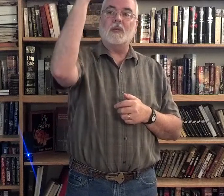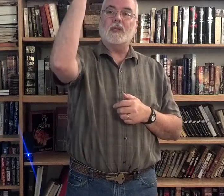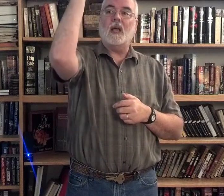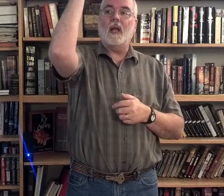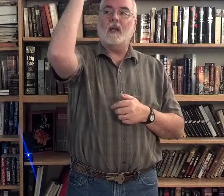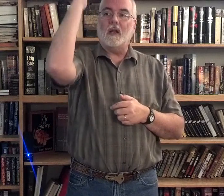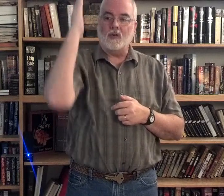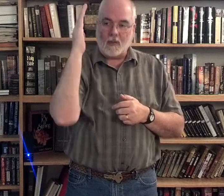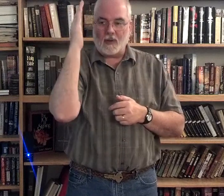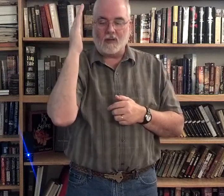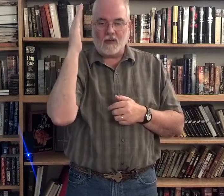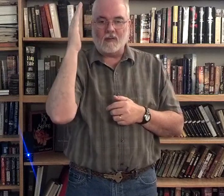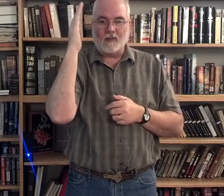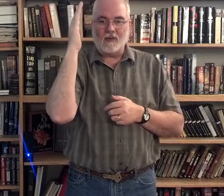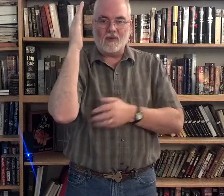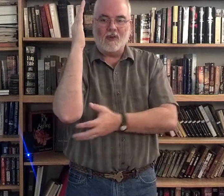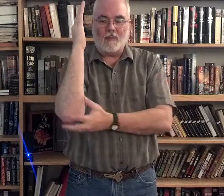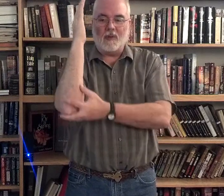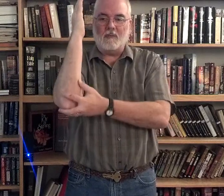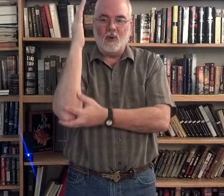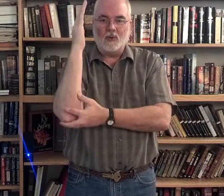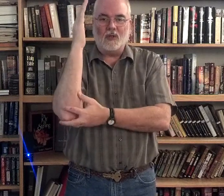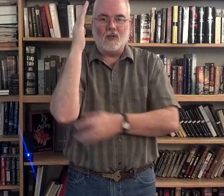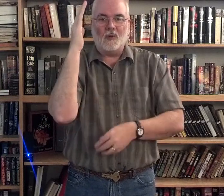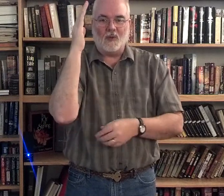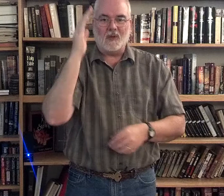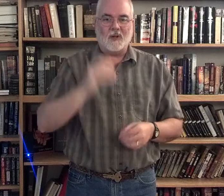sign, and drop it in the, drop the post in the hole. Alright.